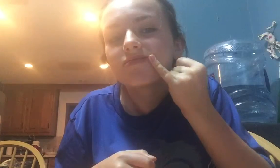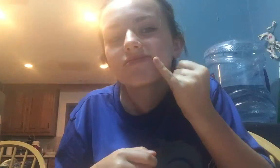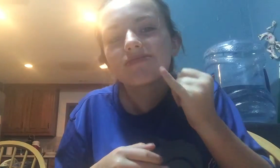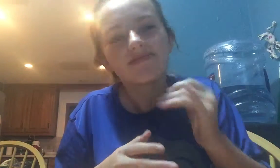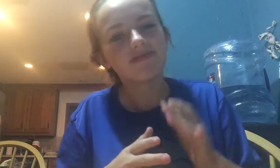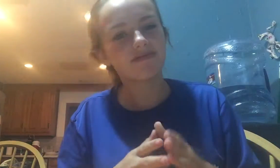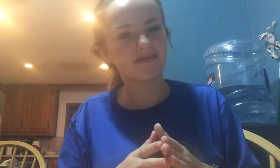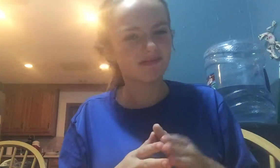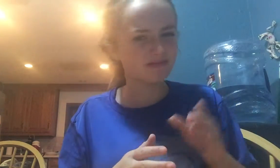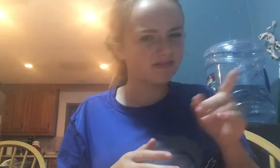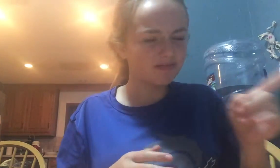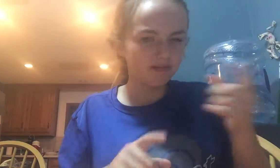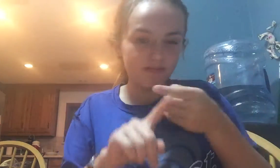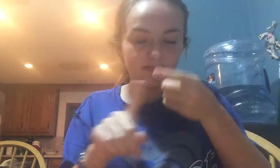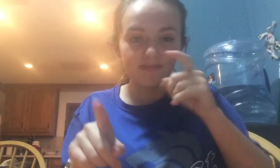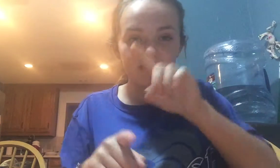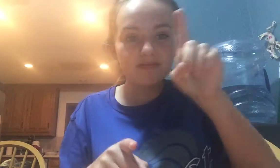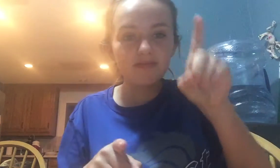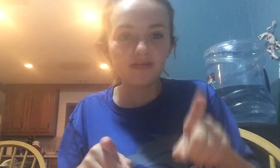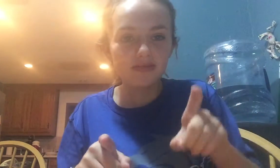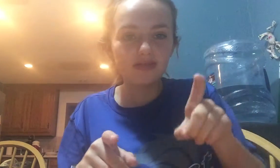She's from Texas School for the Deaf.